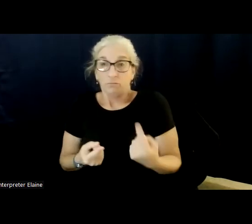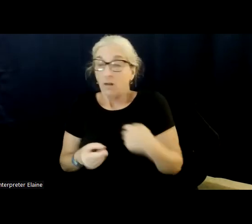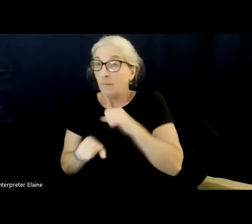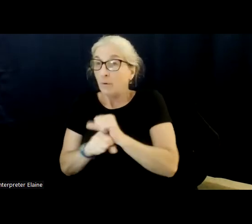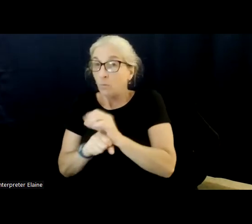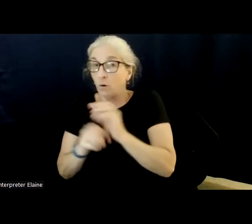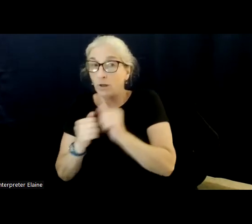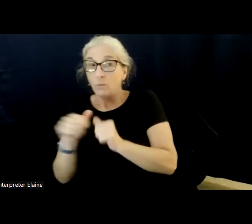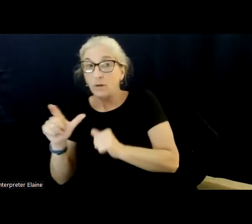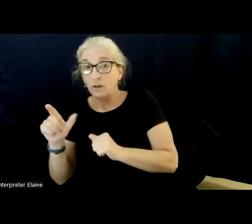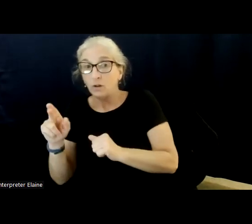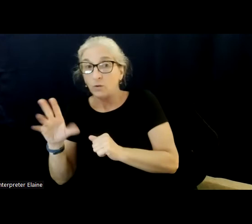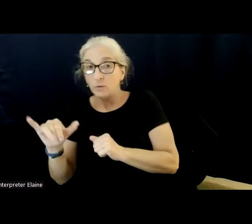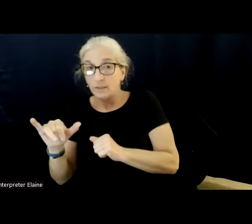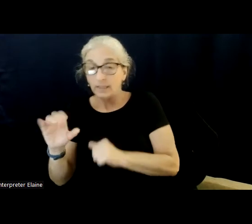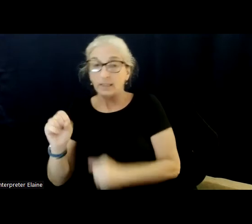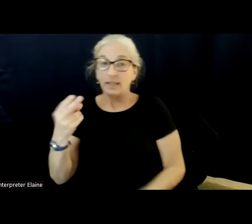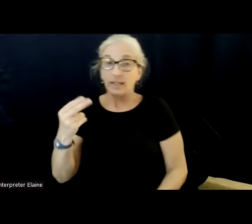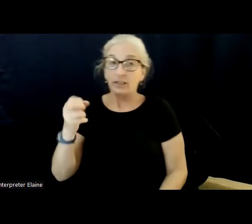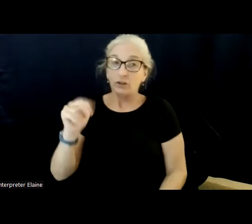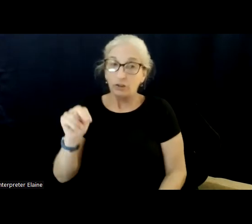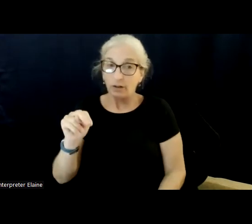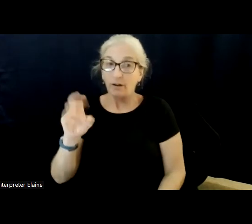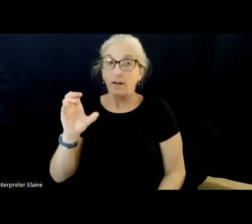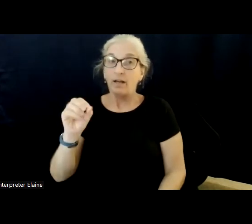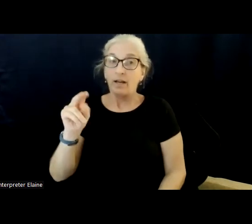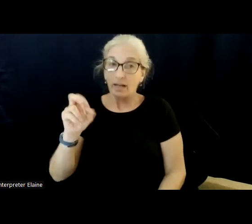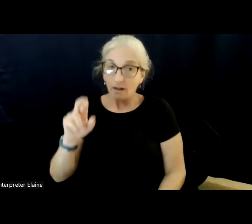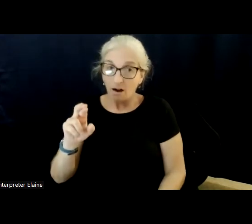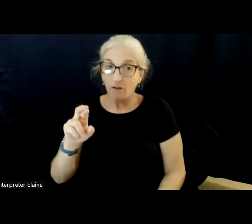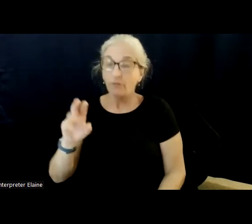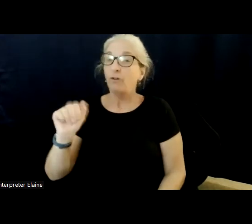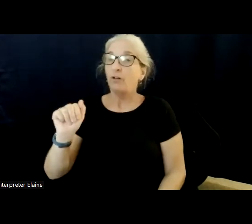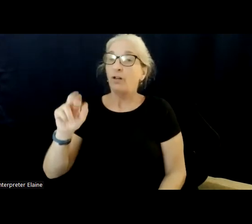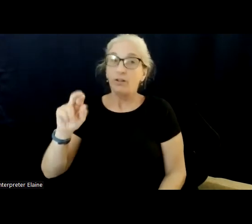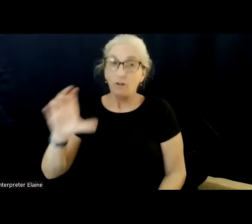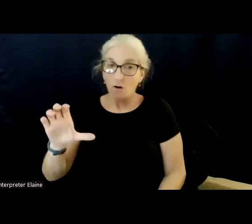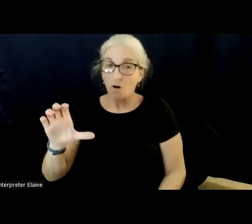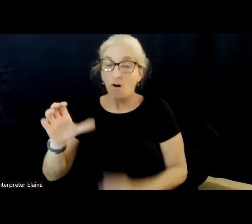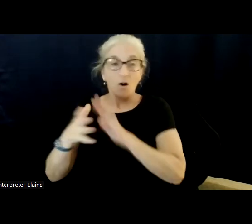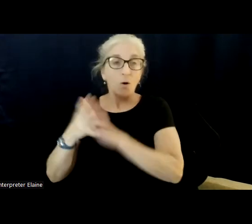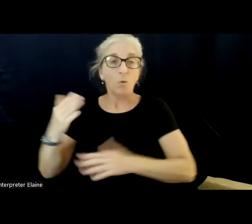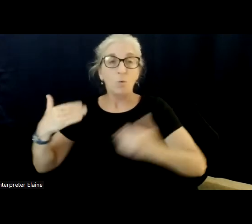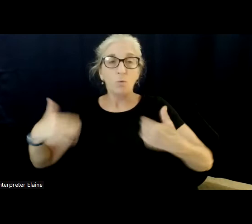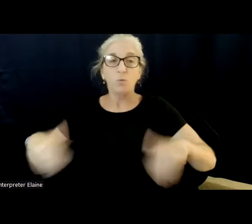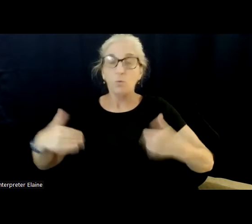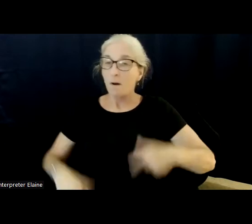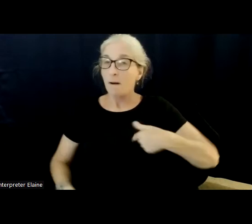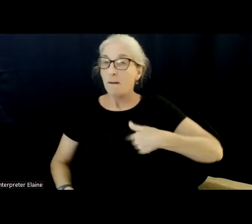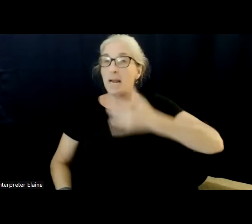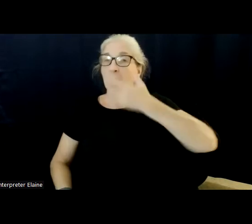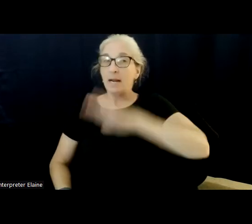Sharon and Connor and the Arc, I've been so fortunate to hear so many stories, so many